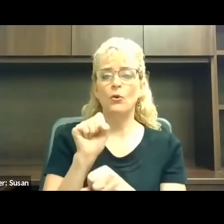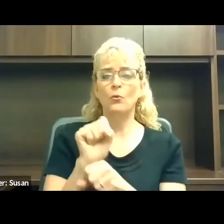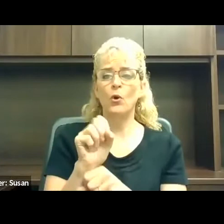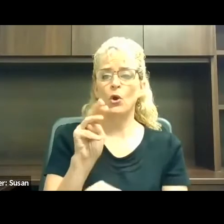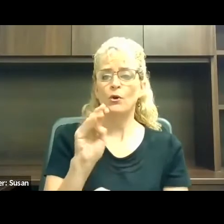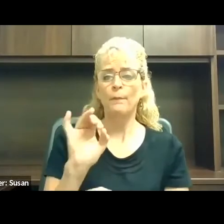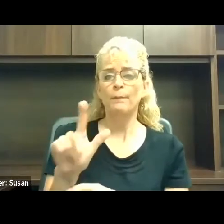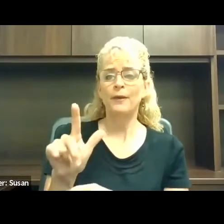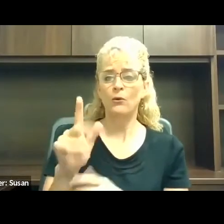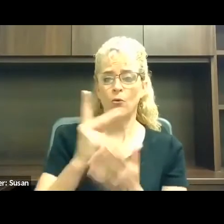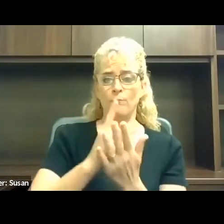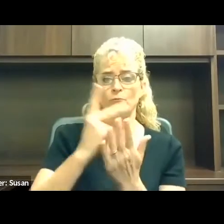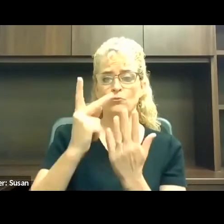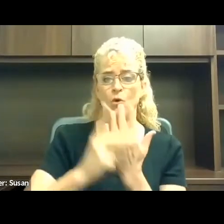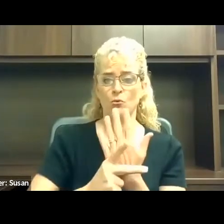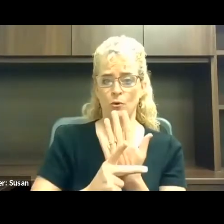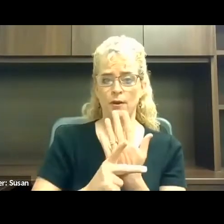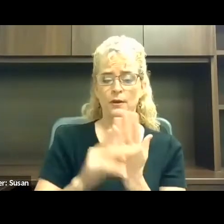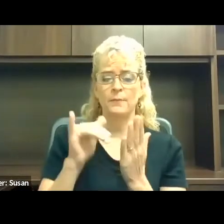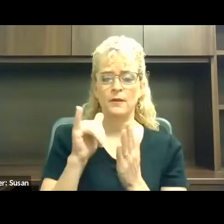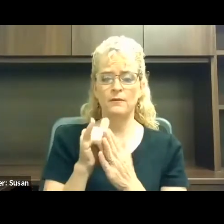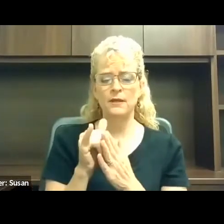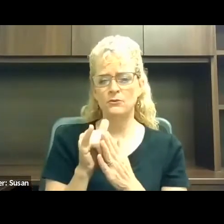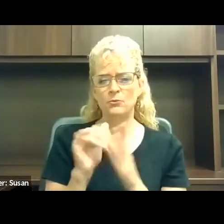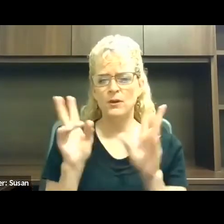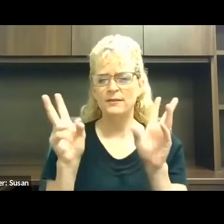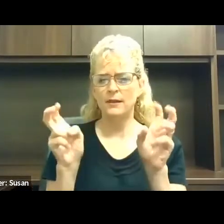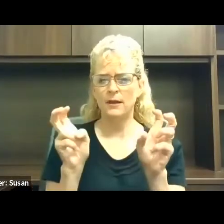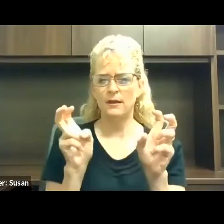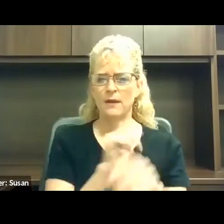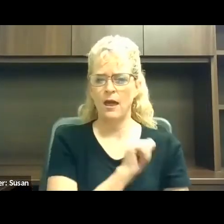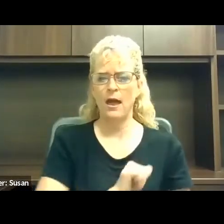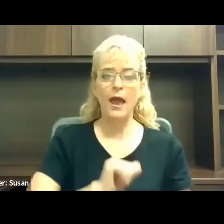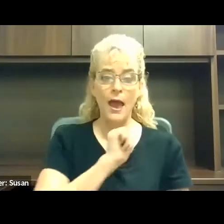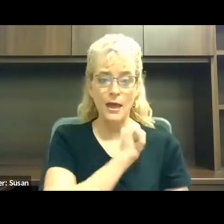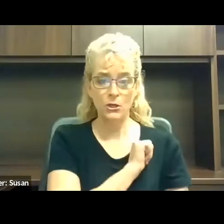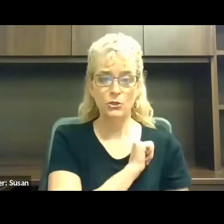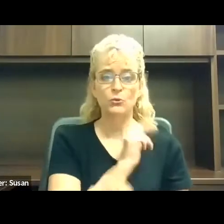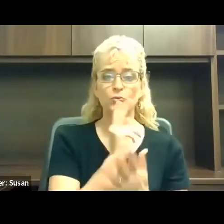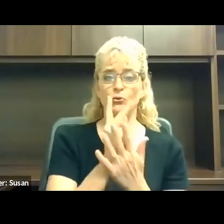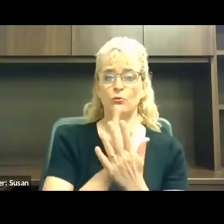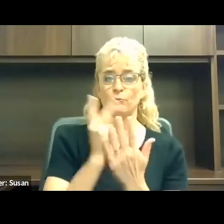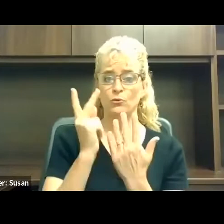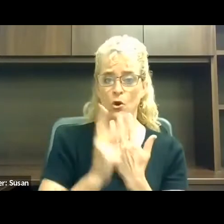was an attitudinal program. You say, what, what? Well, I thought ADA was all about accessibility.